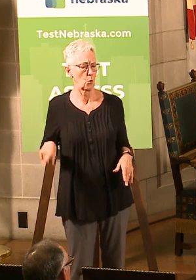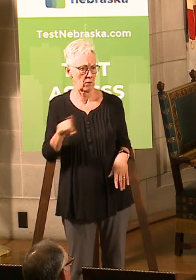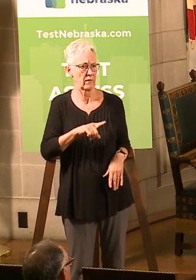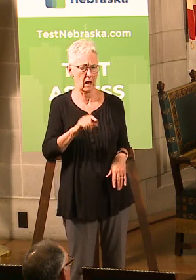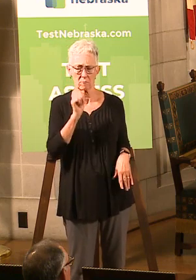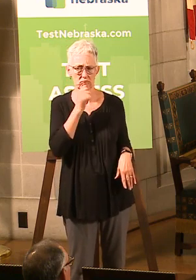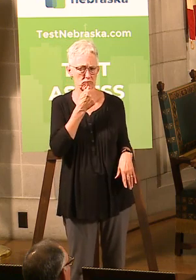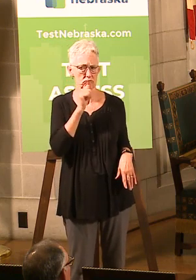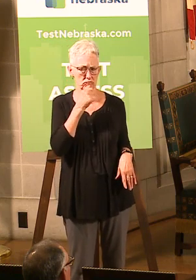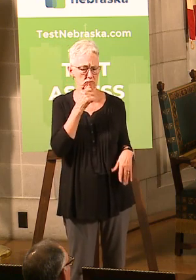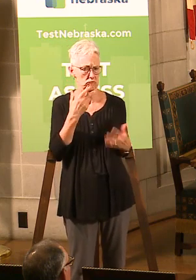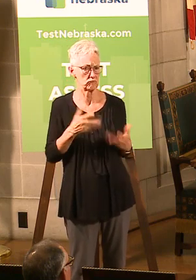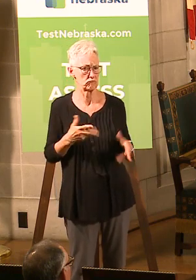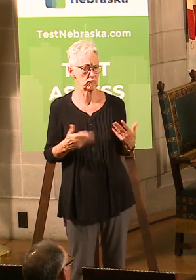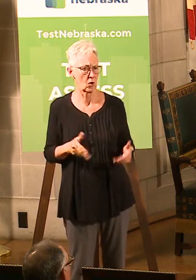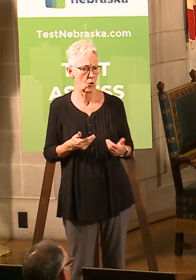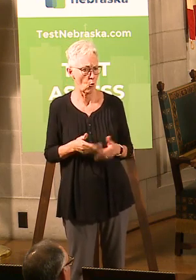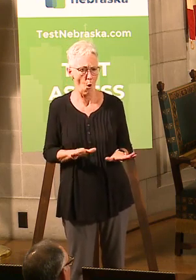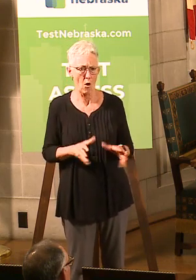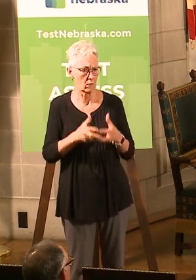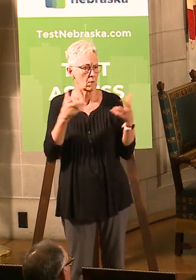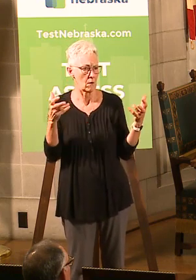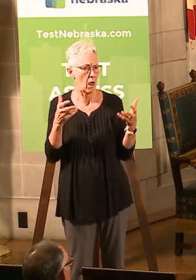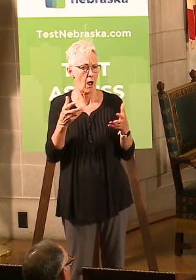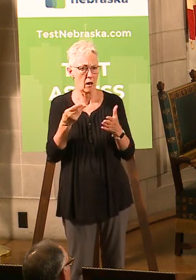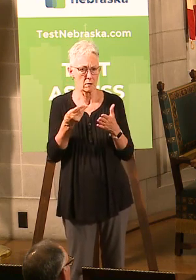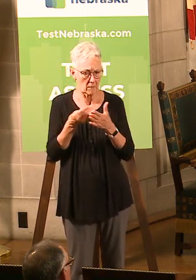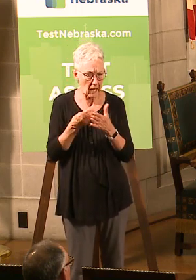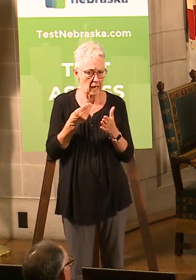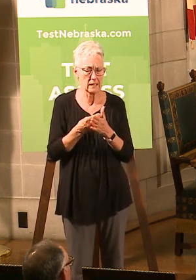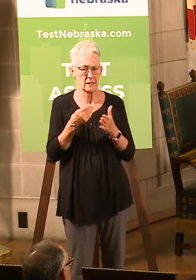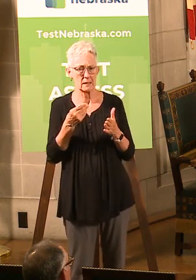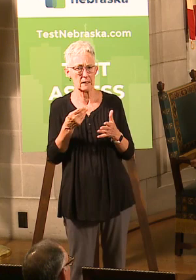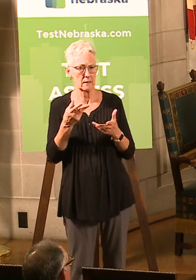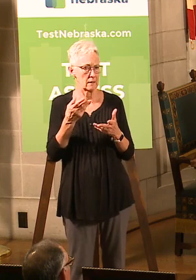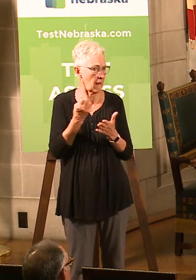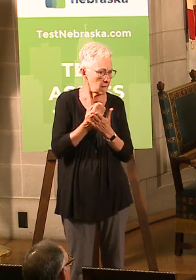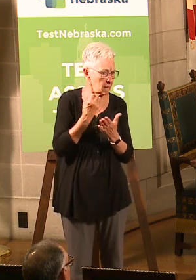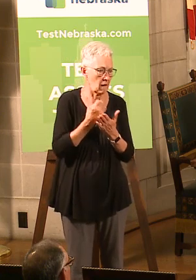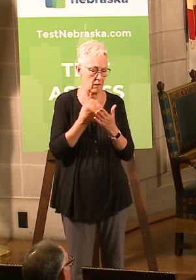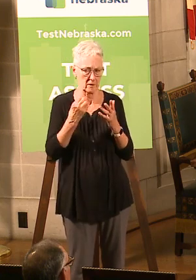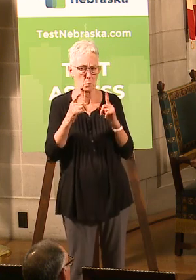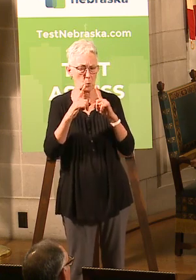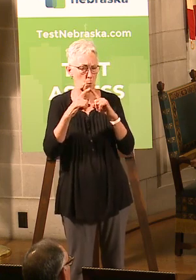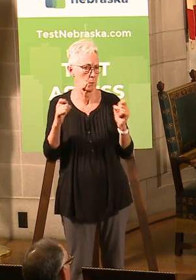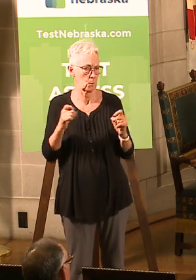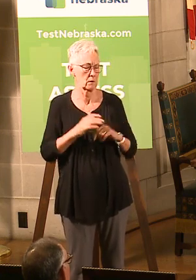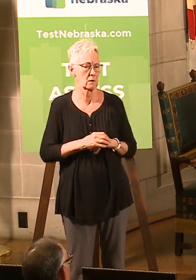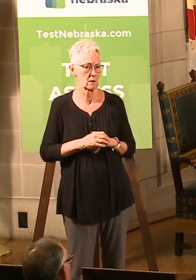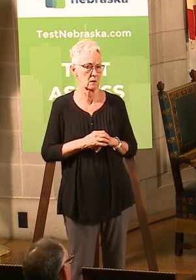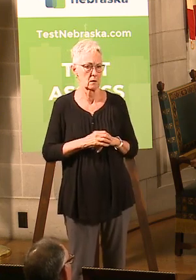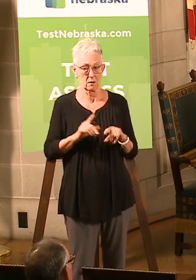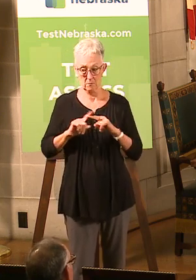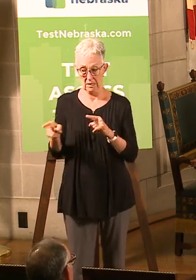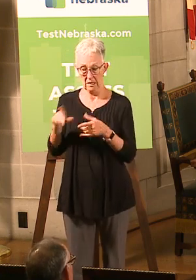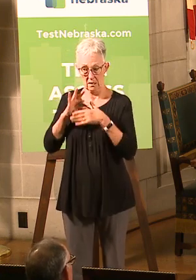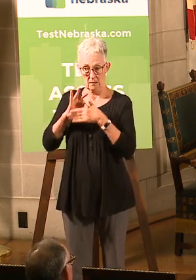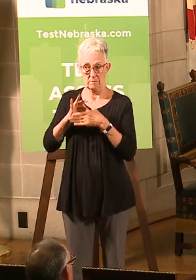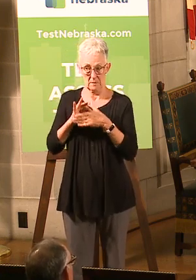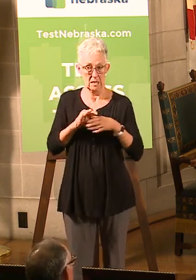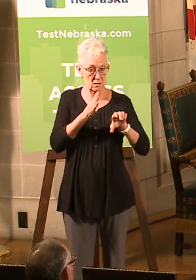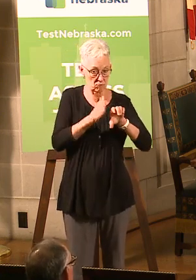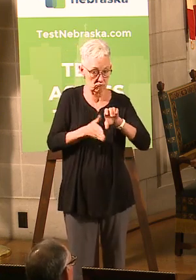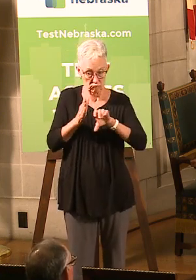we hope that we're moving forward out of this. And it seems like on the livestock, on the meat processing side of it, our